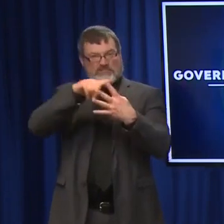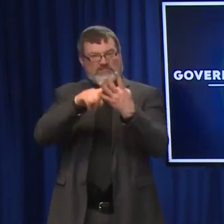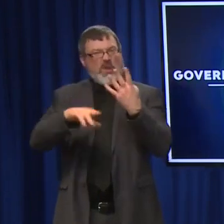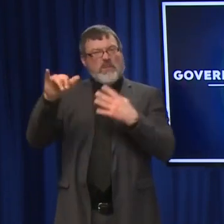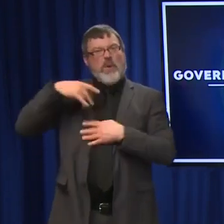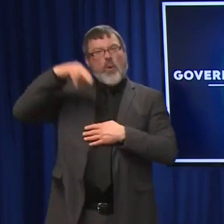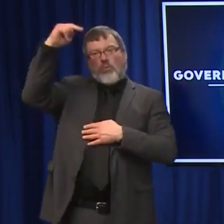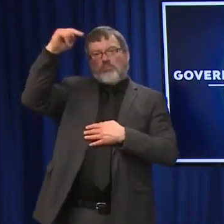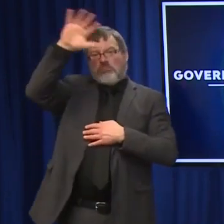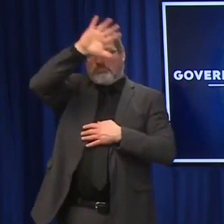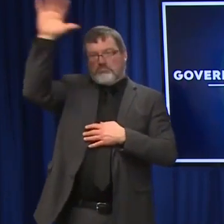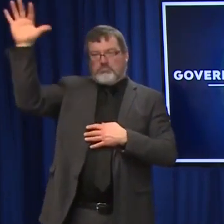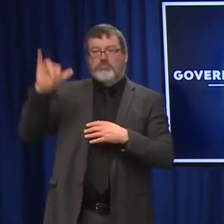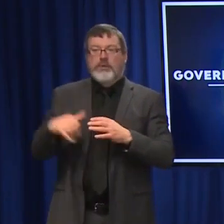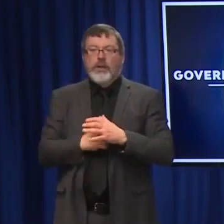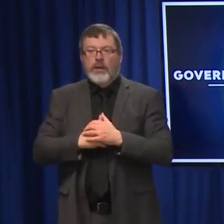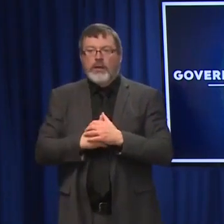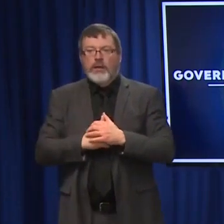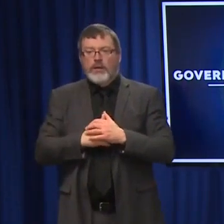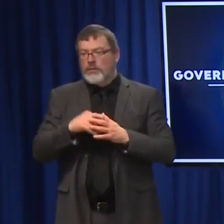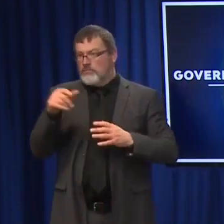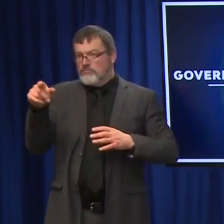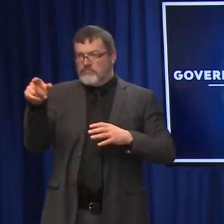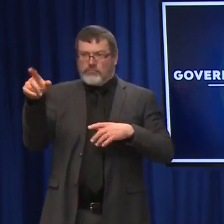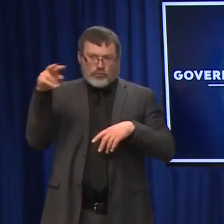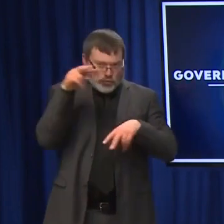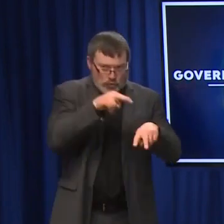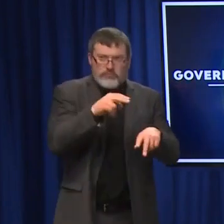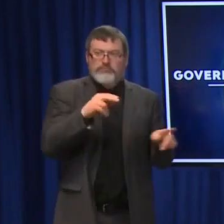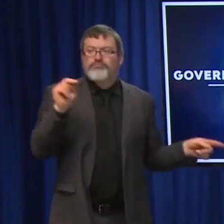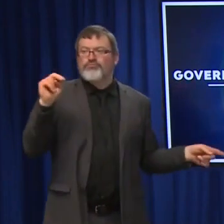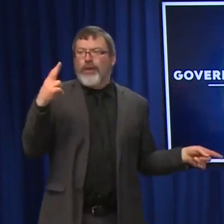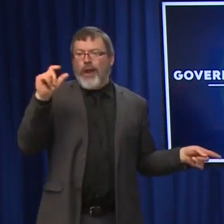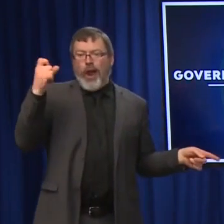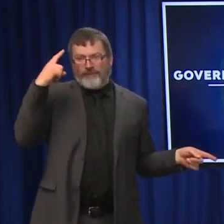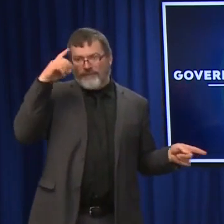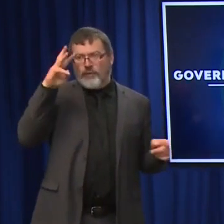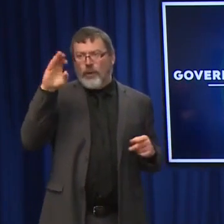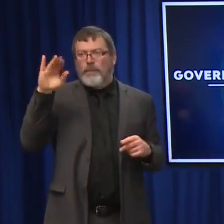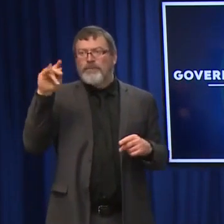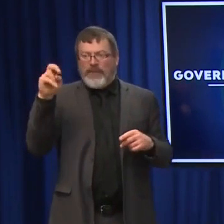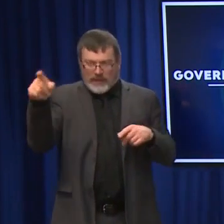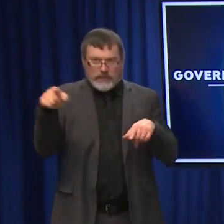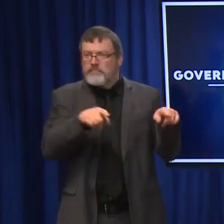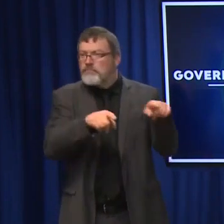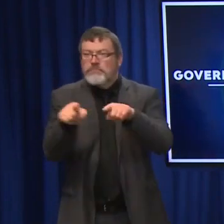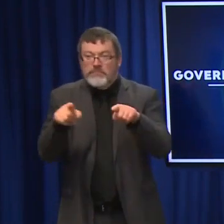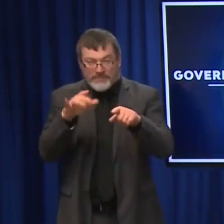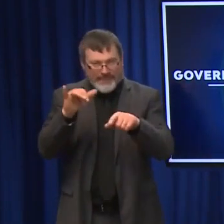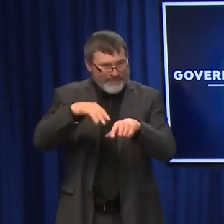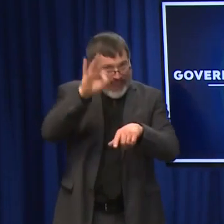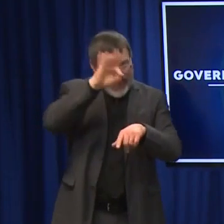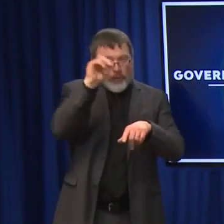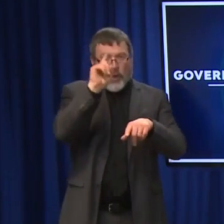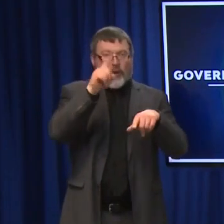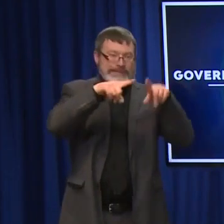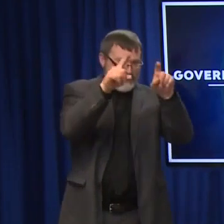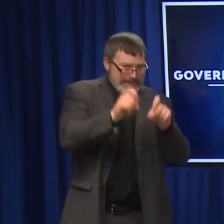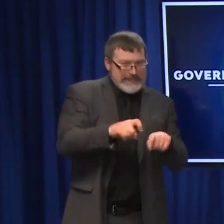and that's where you can get all the information to be able to just walk right in and get a booster, which is really great.